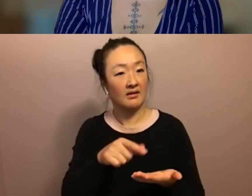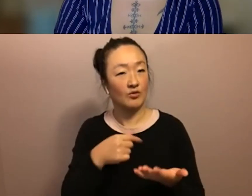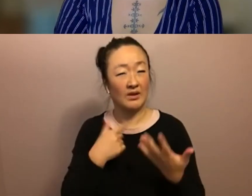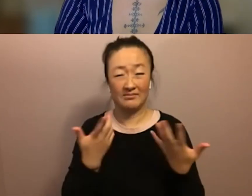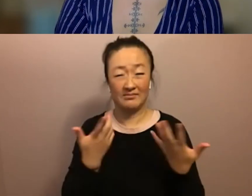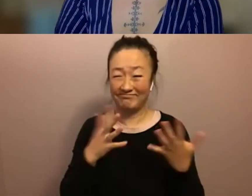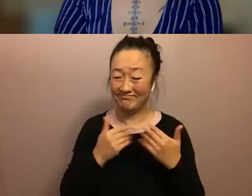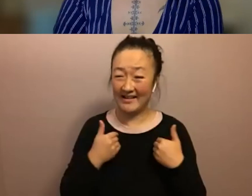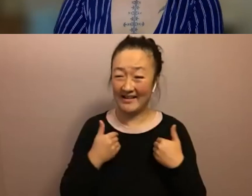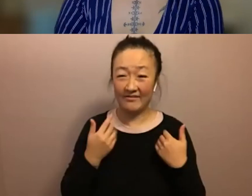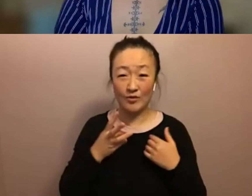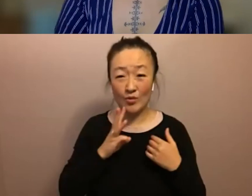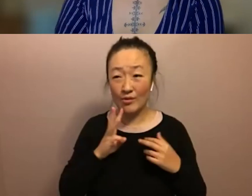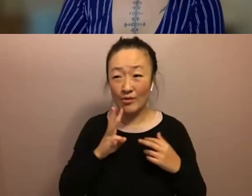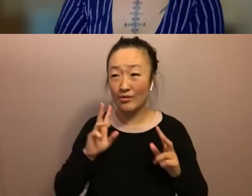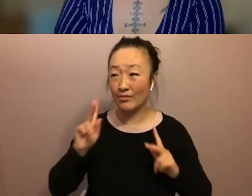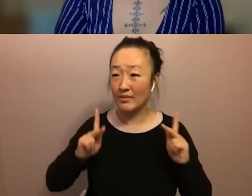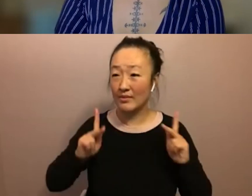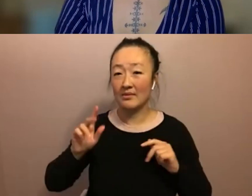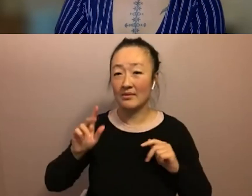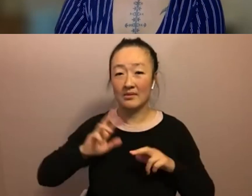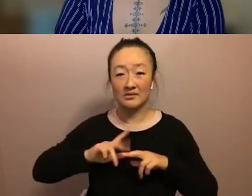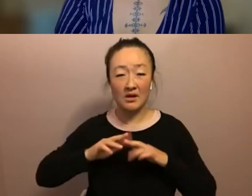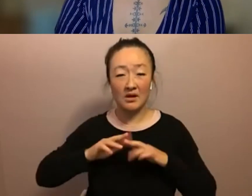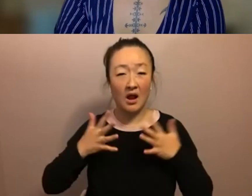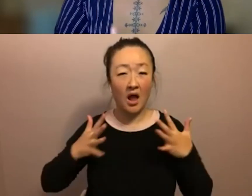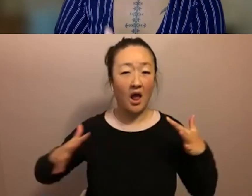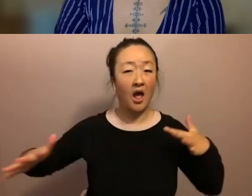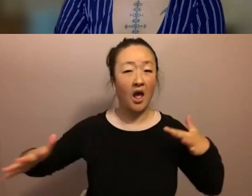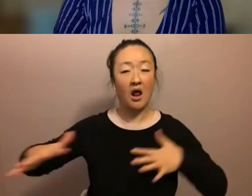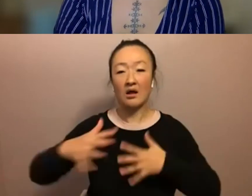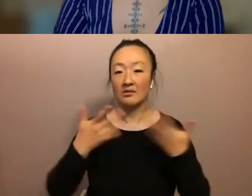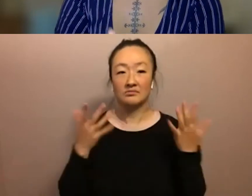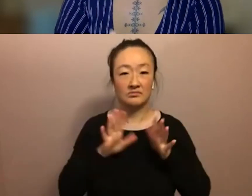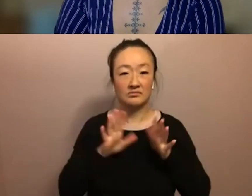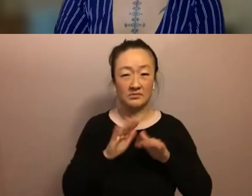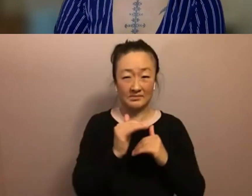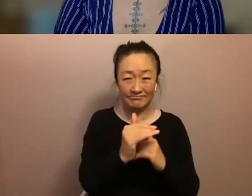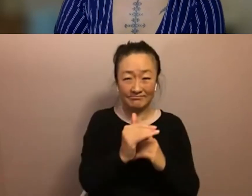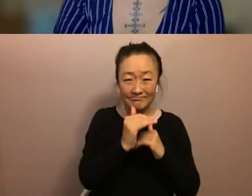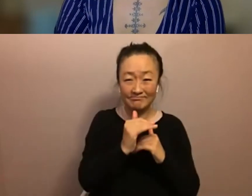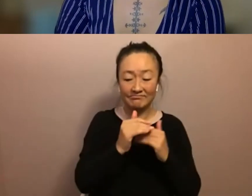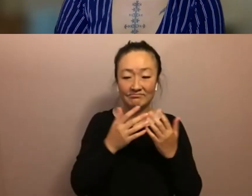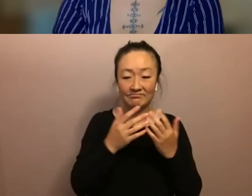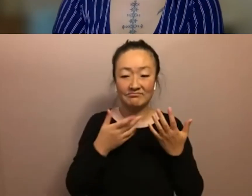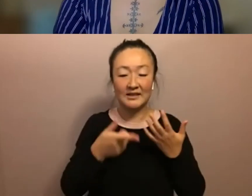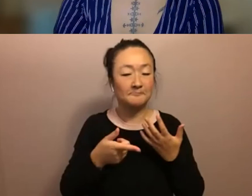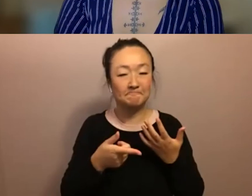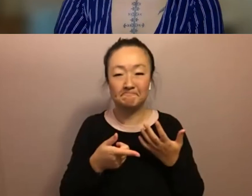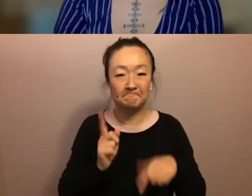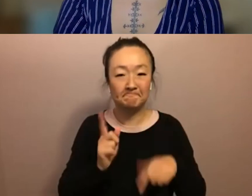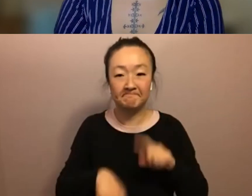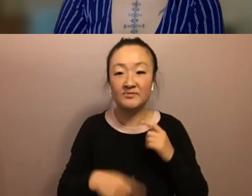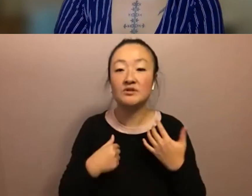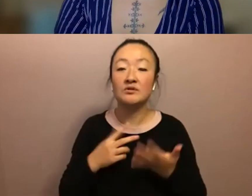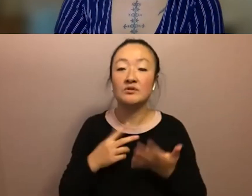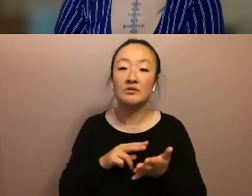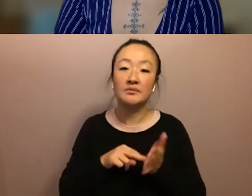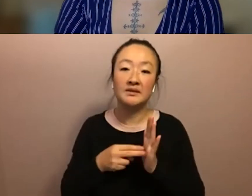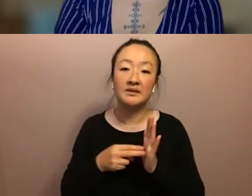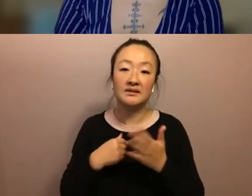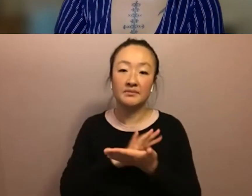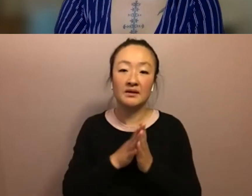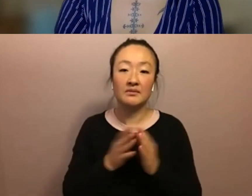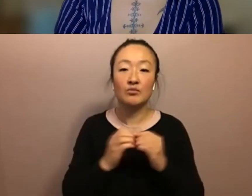people with our salts and it made me a better sharper um scholar poet um